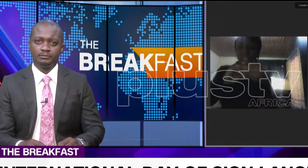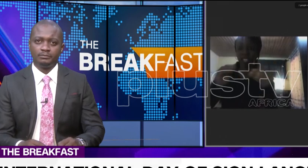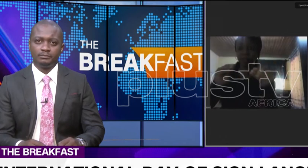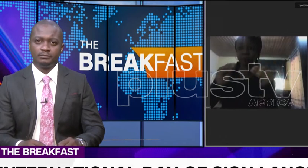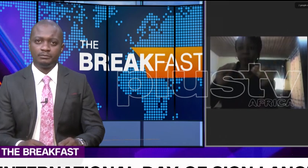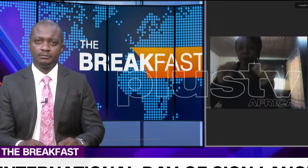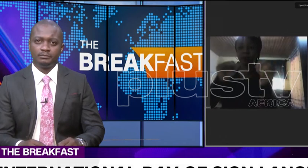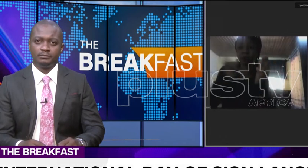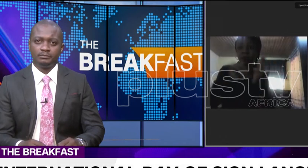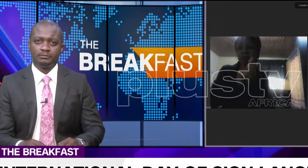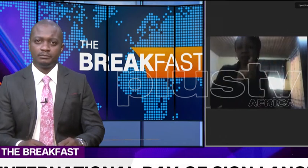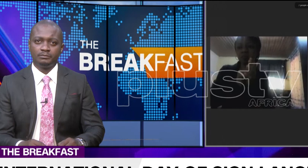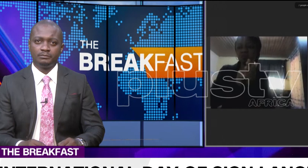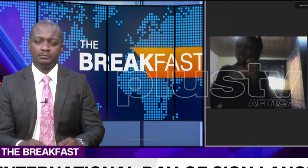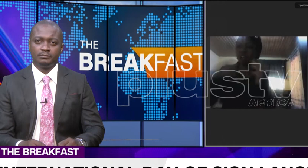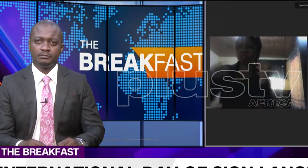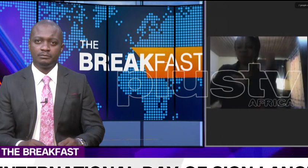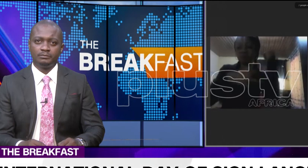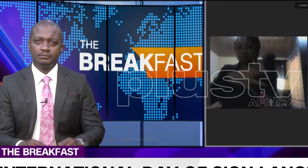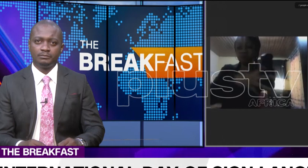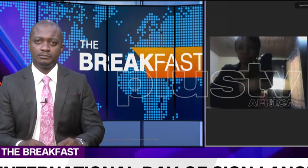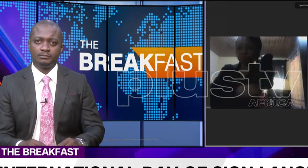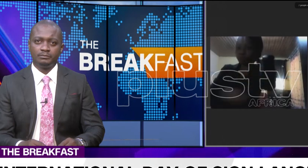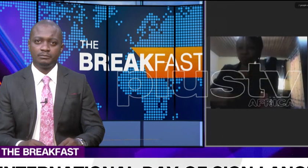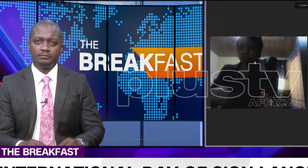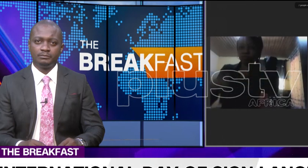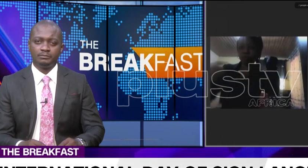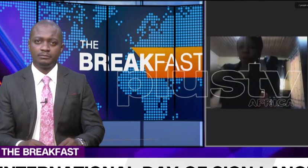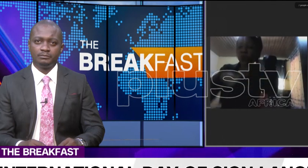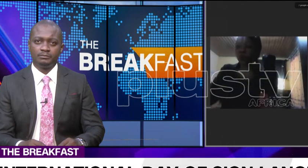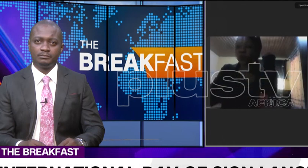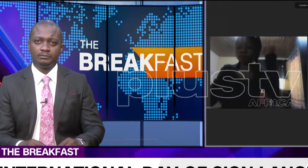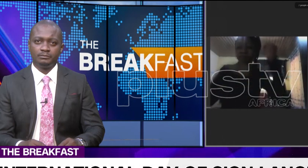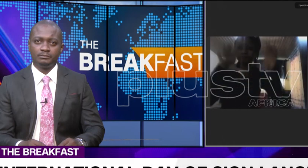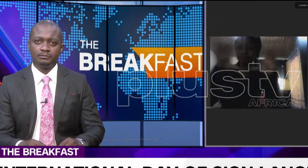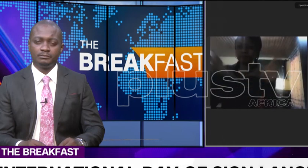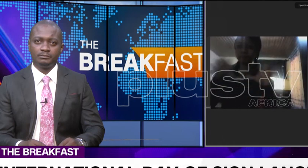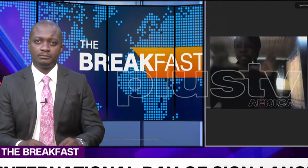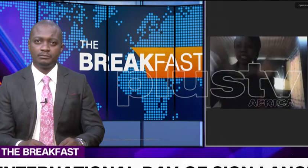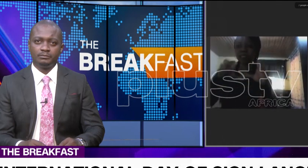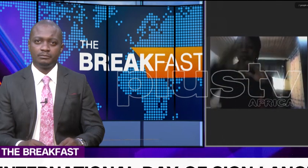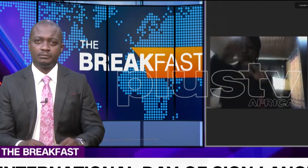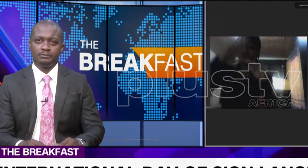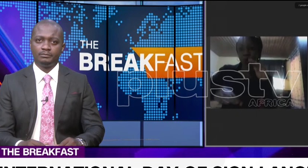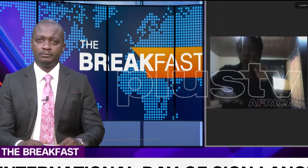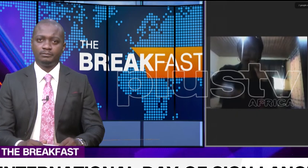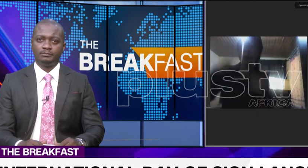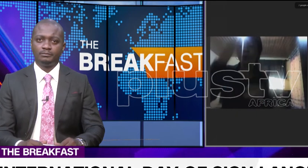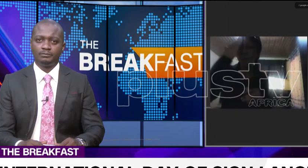The situation has been very, very critically low, because for